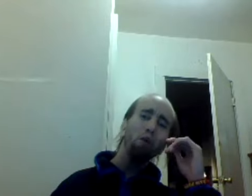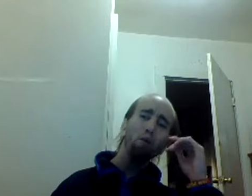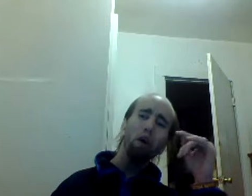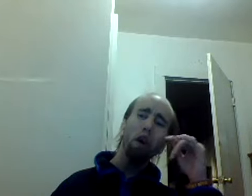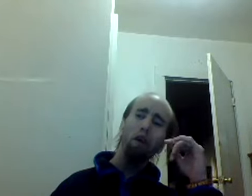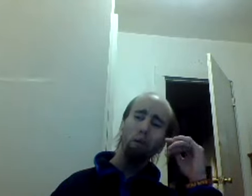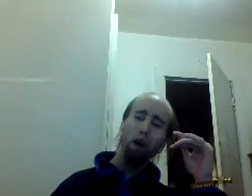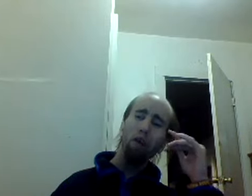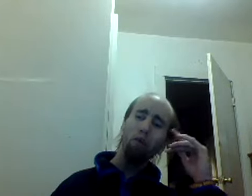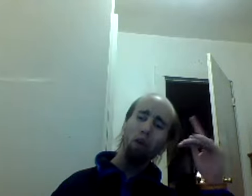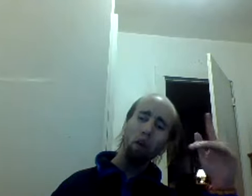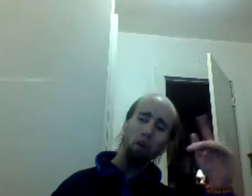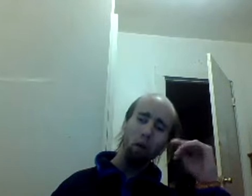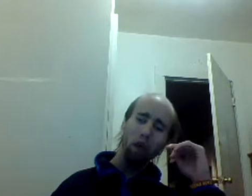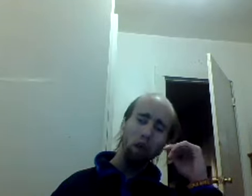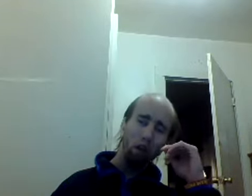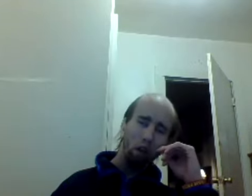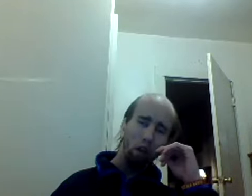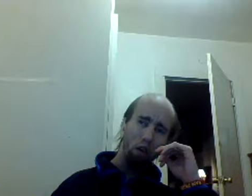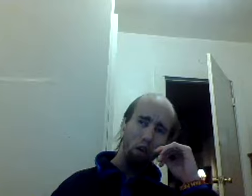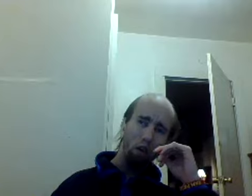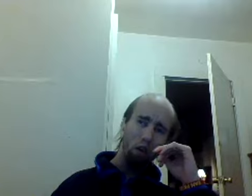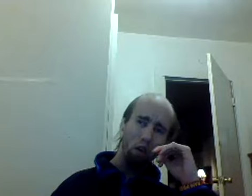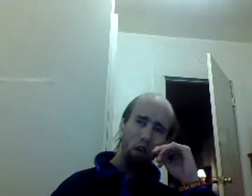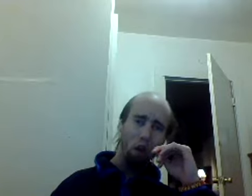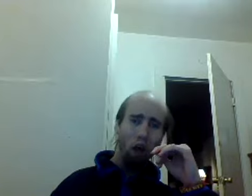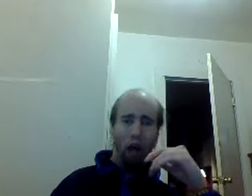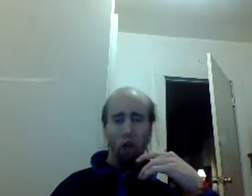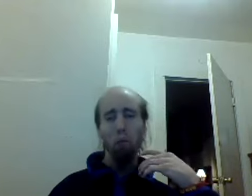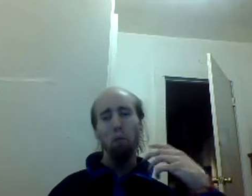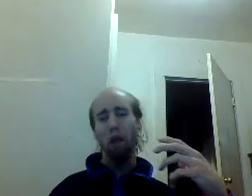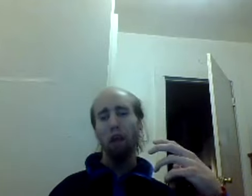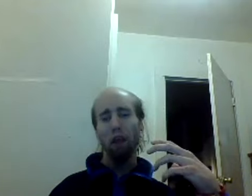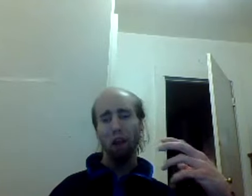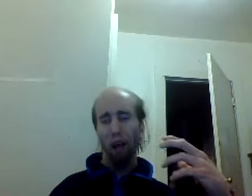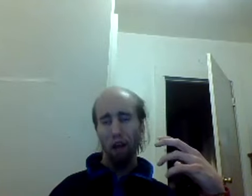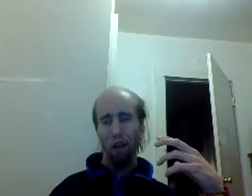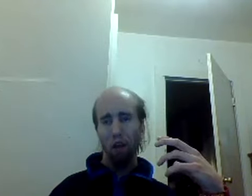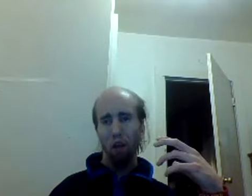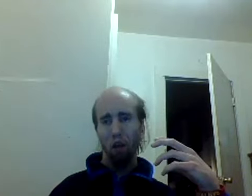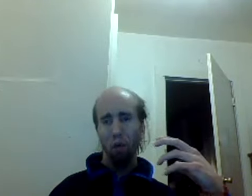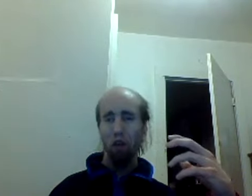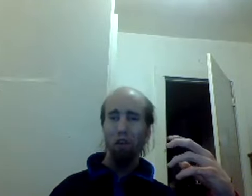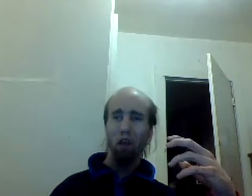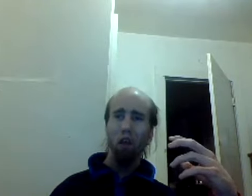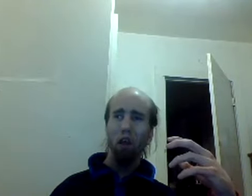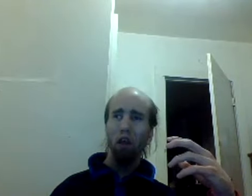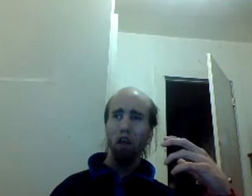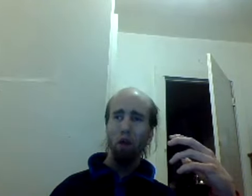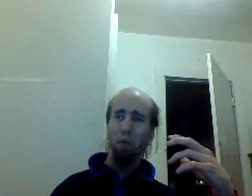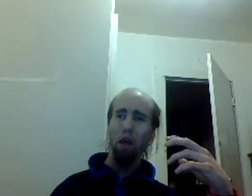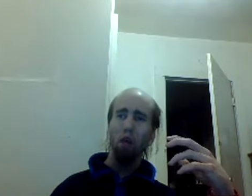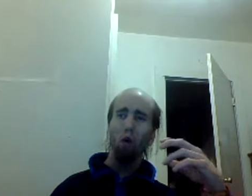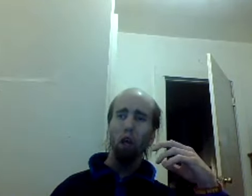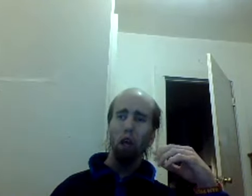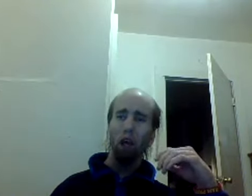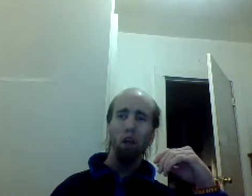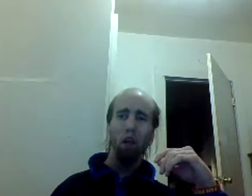you realize why you started doing it and you make that reason your main goal again